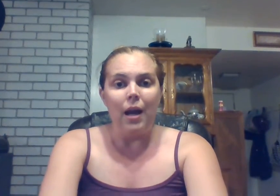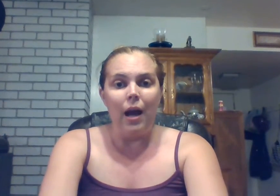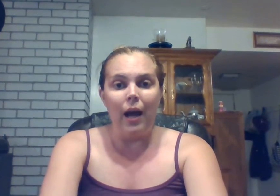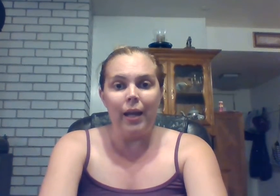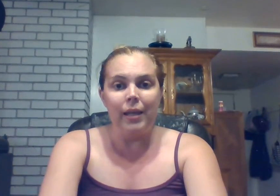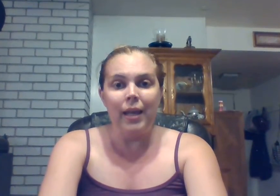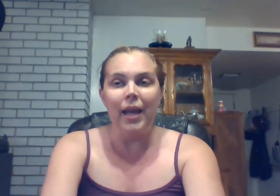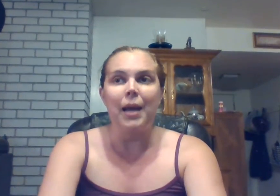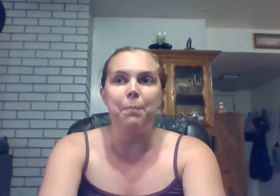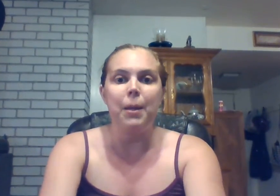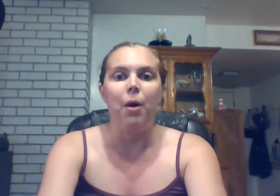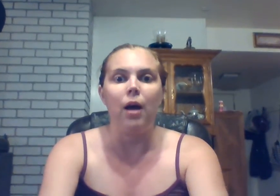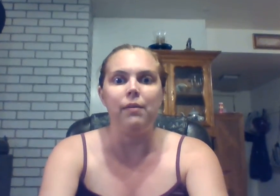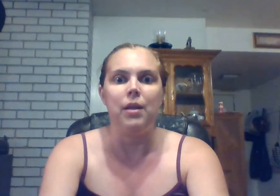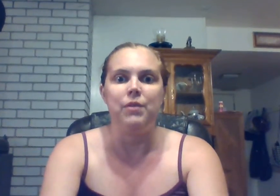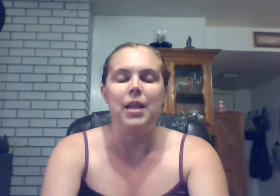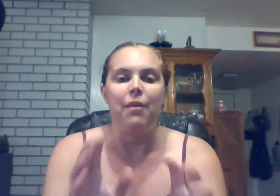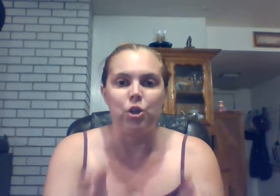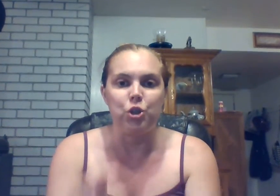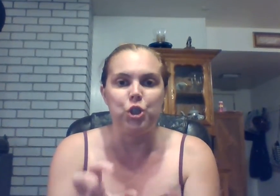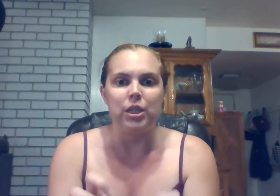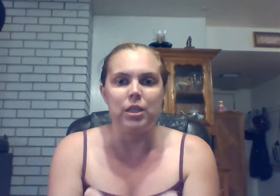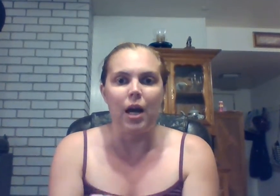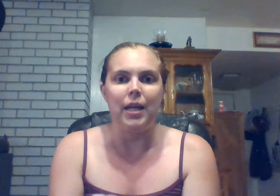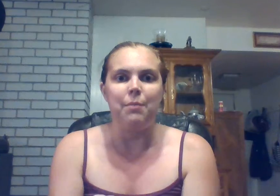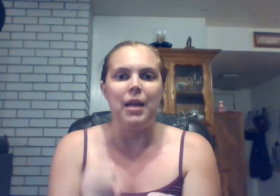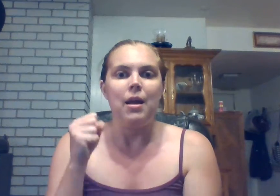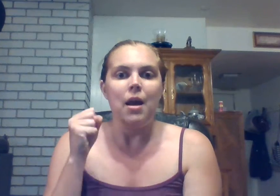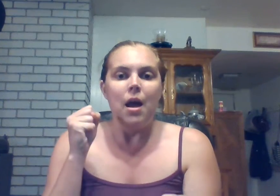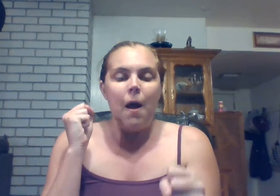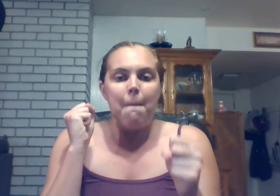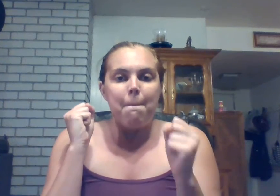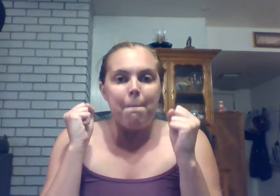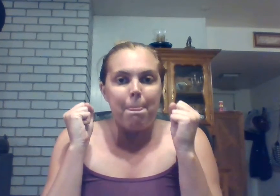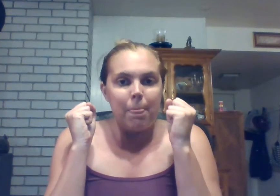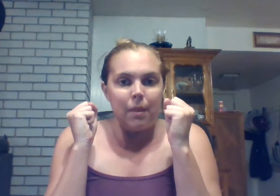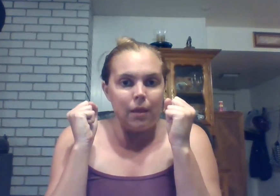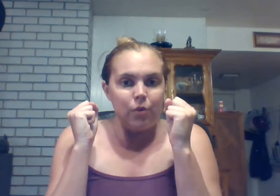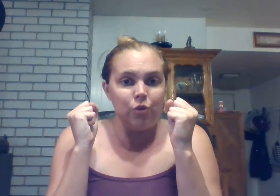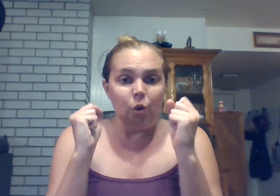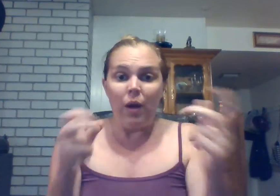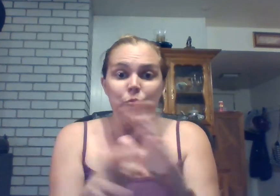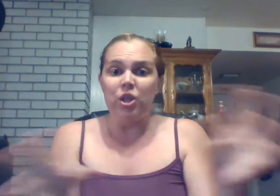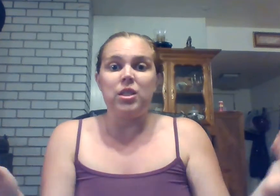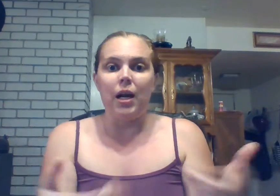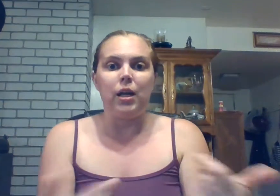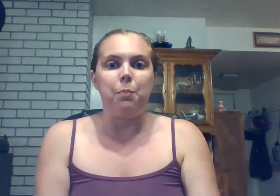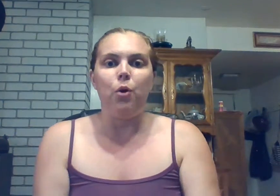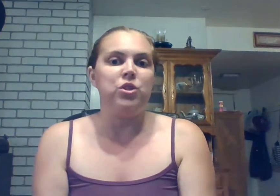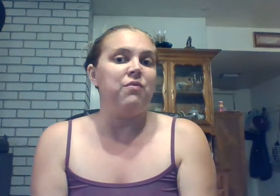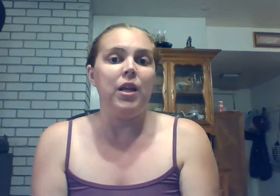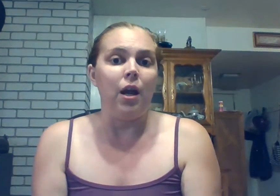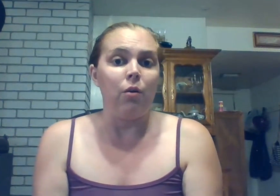i can't be positive today there's just not in me so i'm just not going to post a video